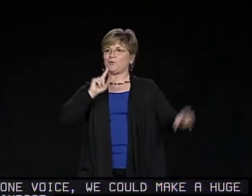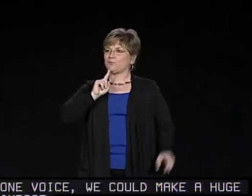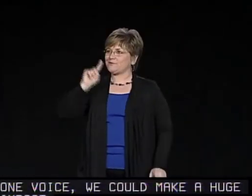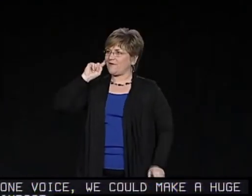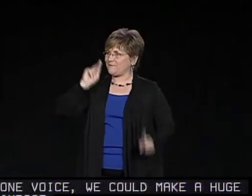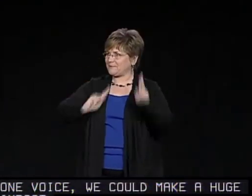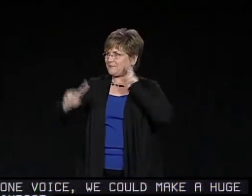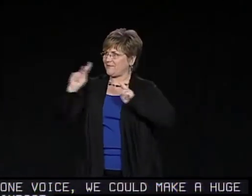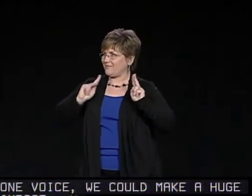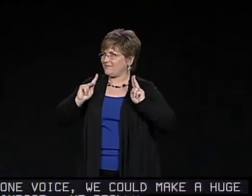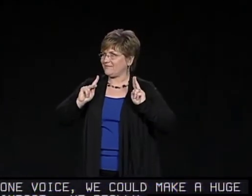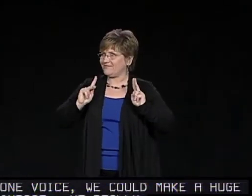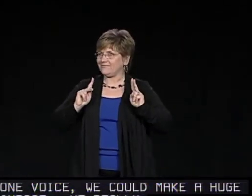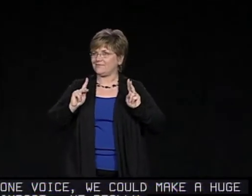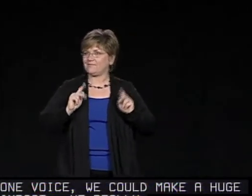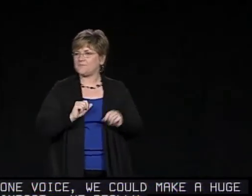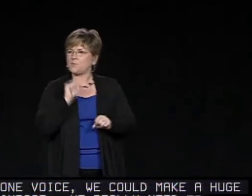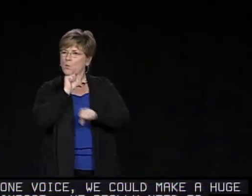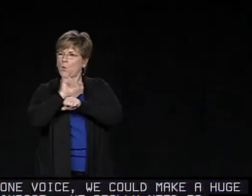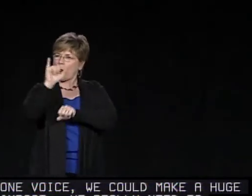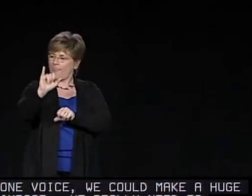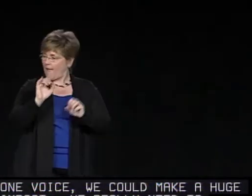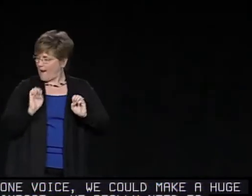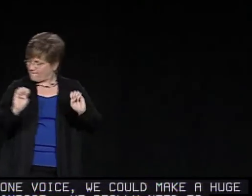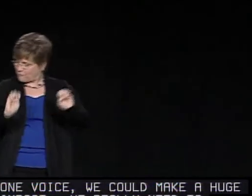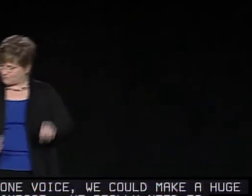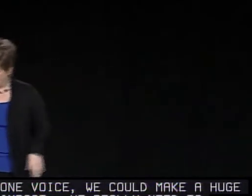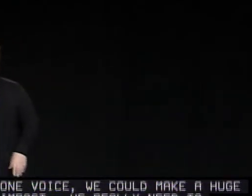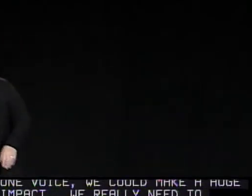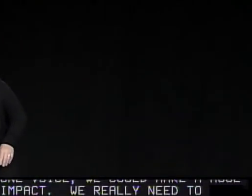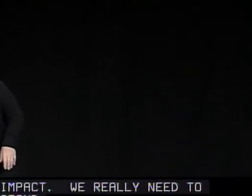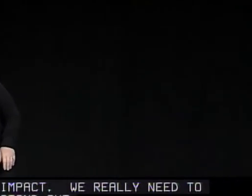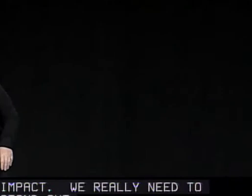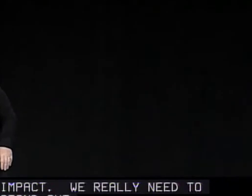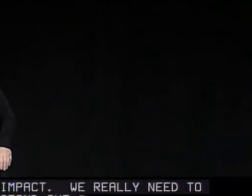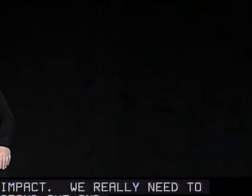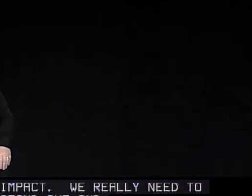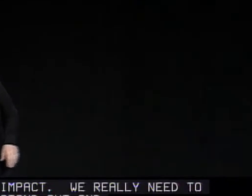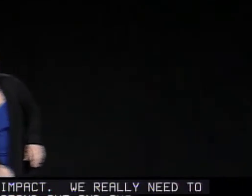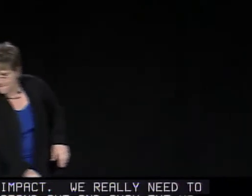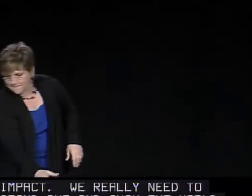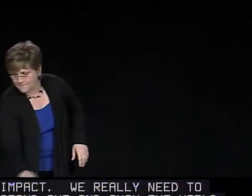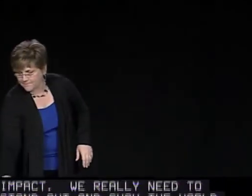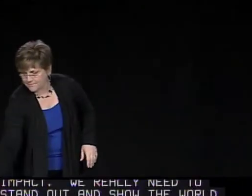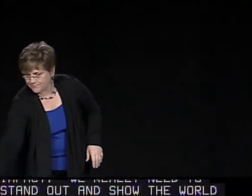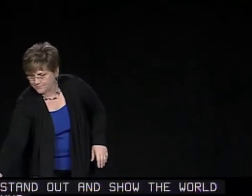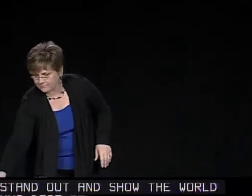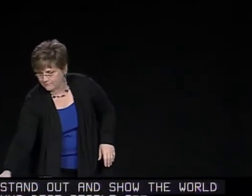need to stand out and show the world who deaf people are, and we can work together in that effort.